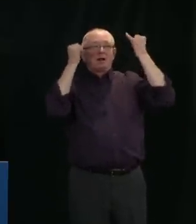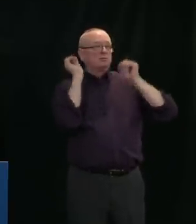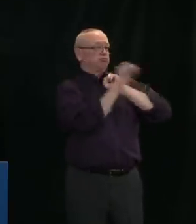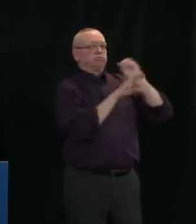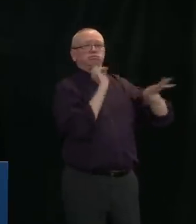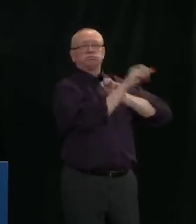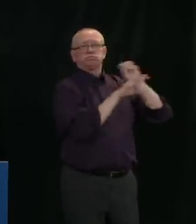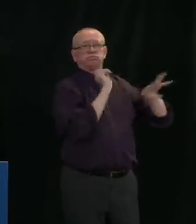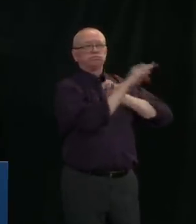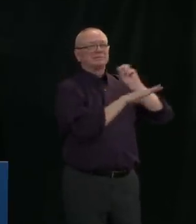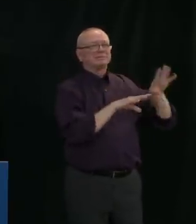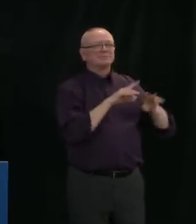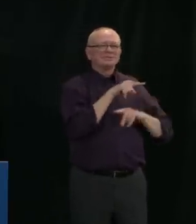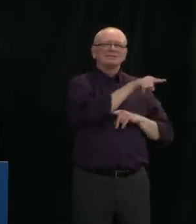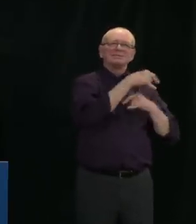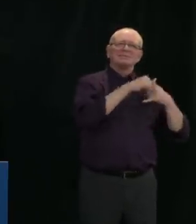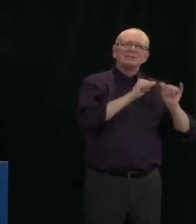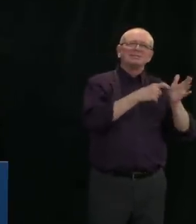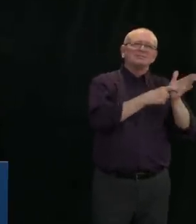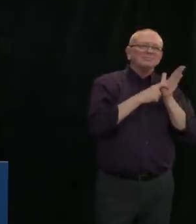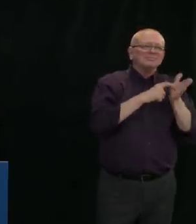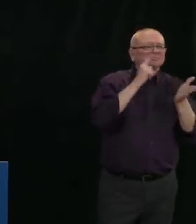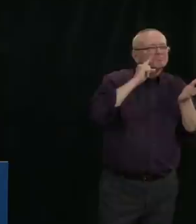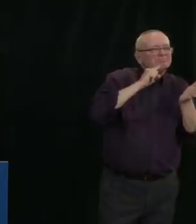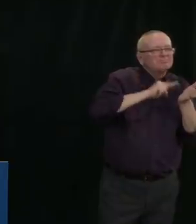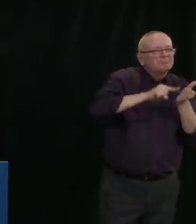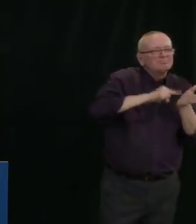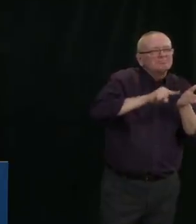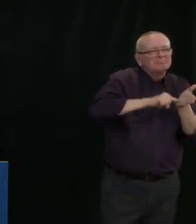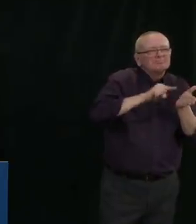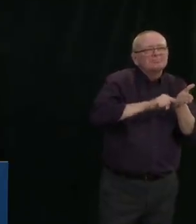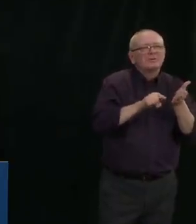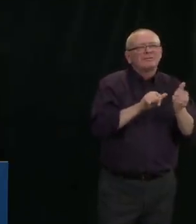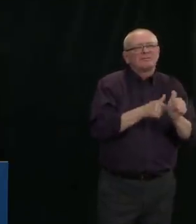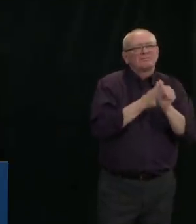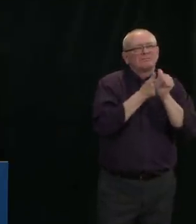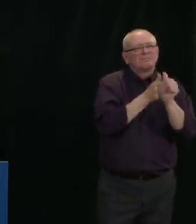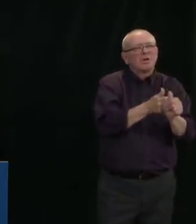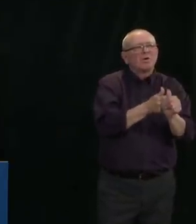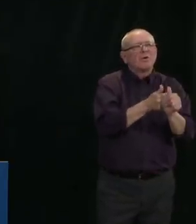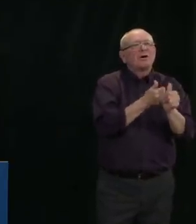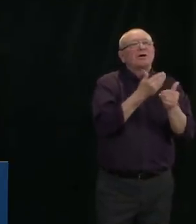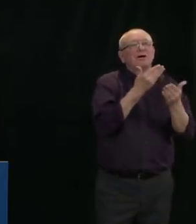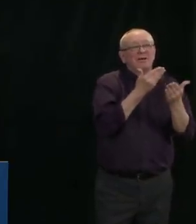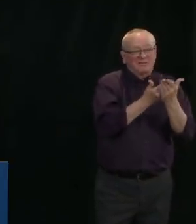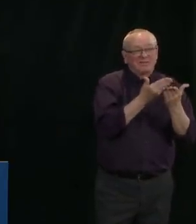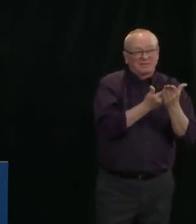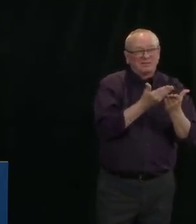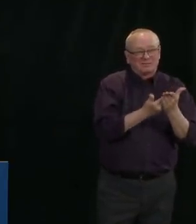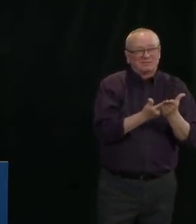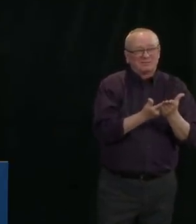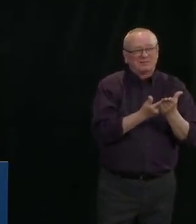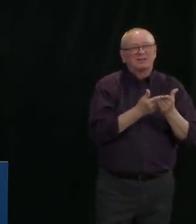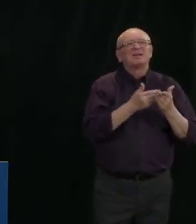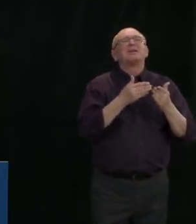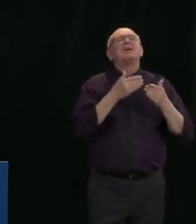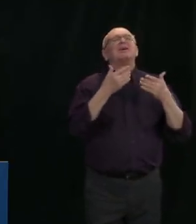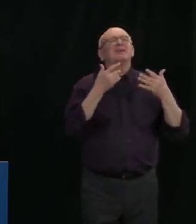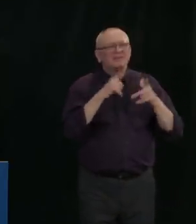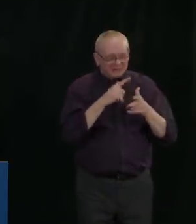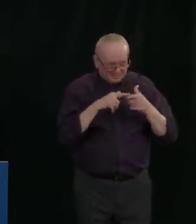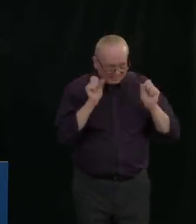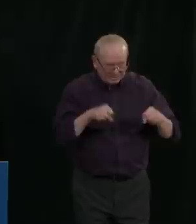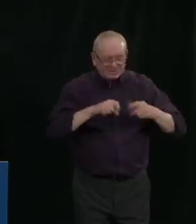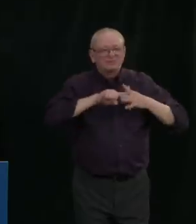study them in a structured way, then we don't have that opportunity to gain that knowledge. So with those 200, it is too early to say specifically